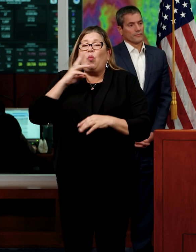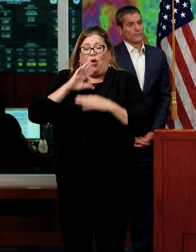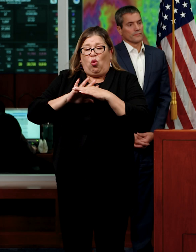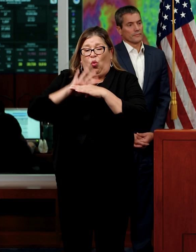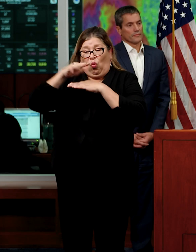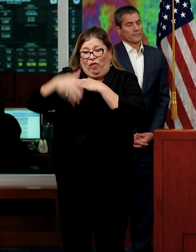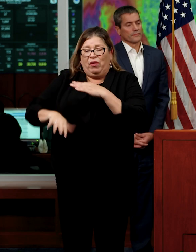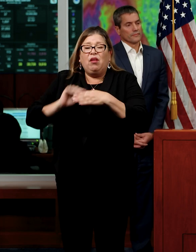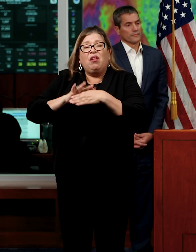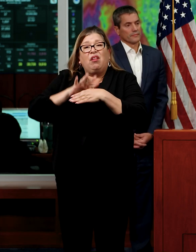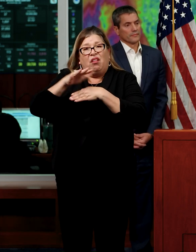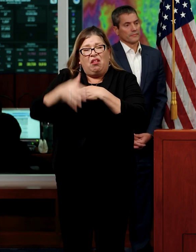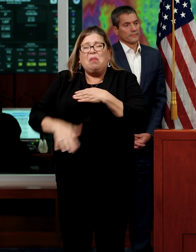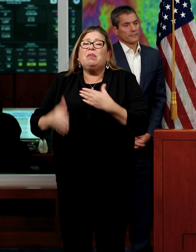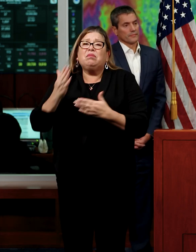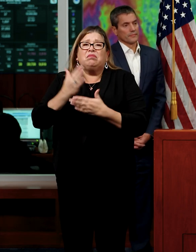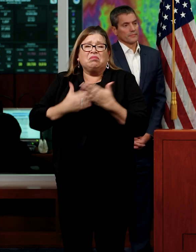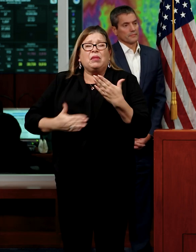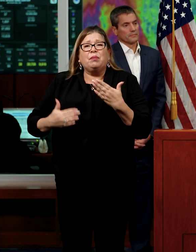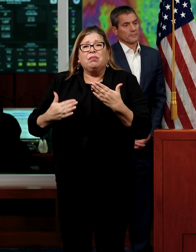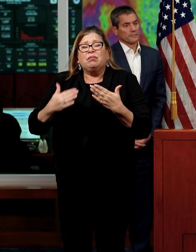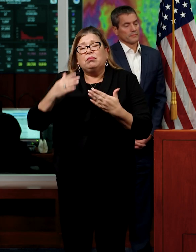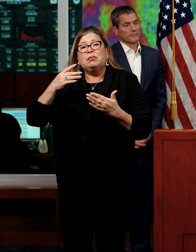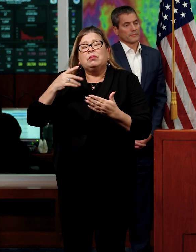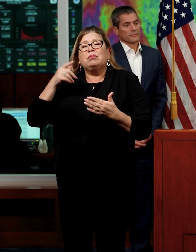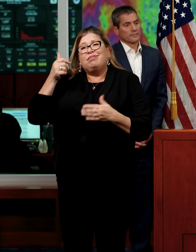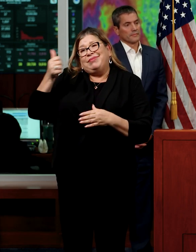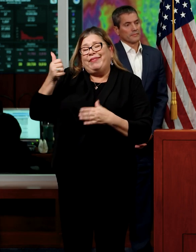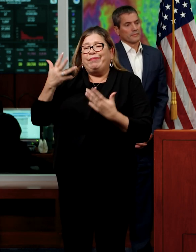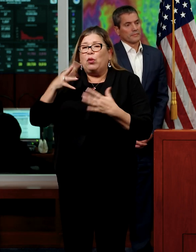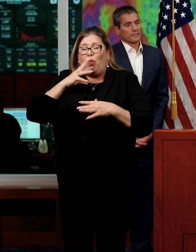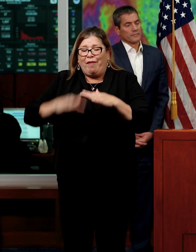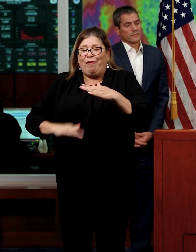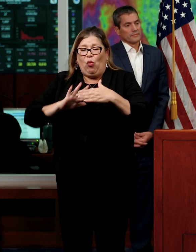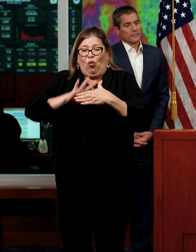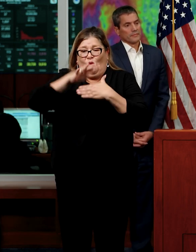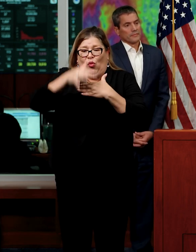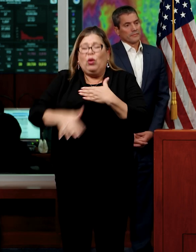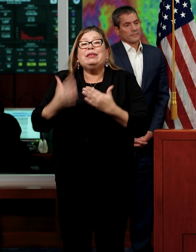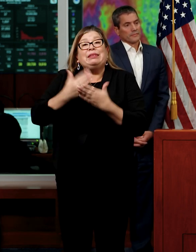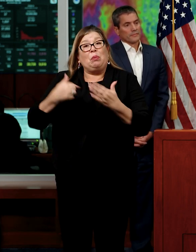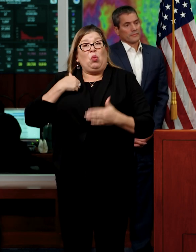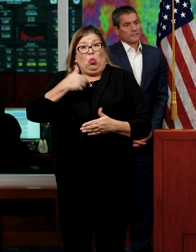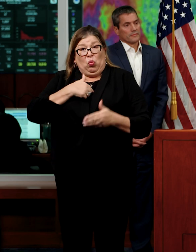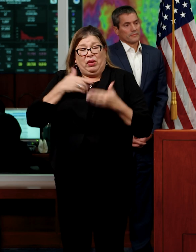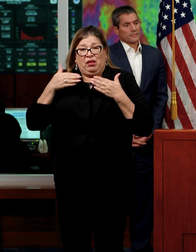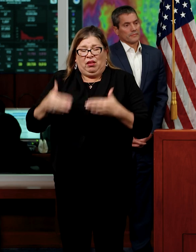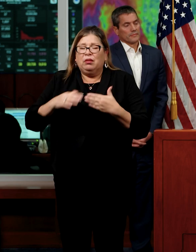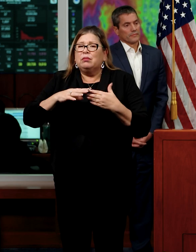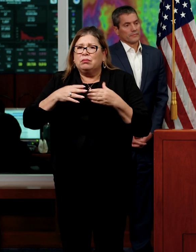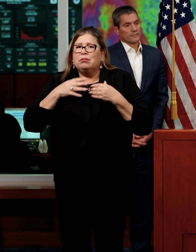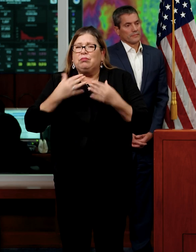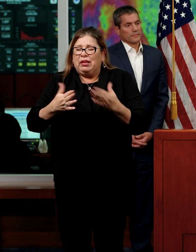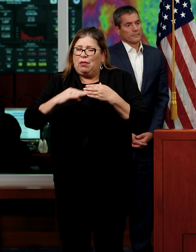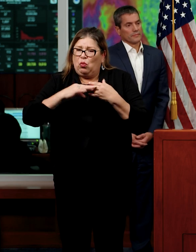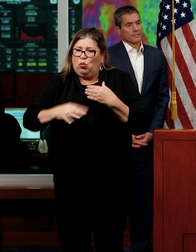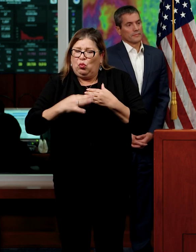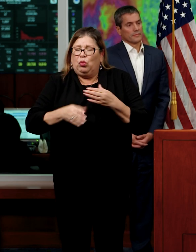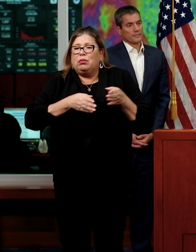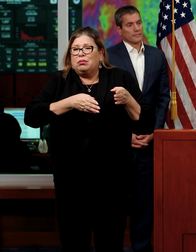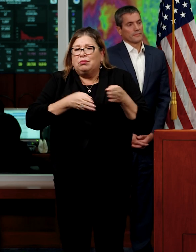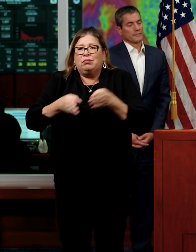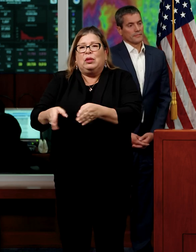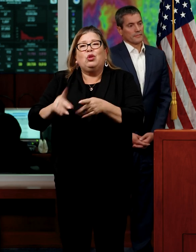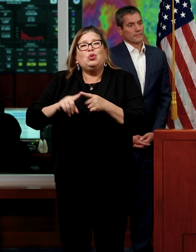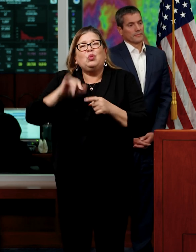Some of it is passive. Some of it is deliberate management. It overtops those weirs and moves into flood